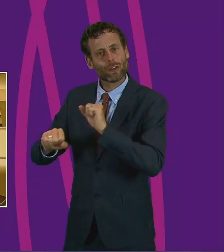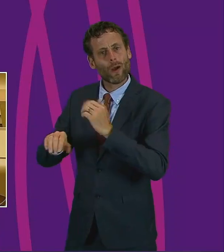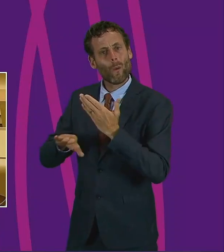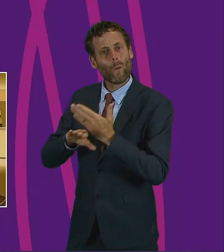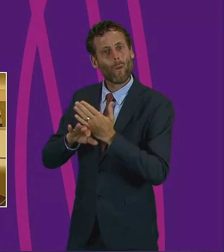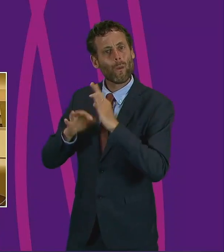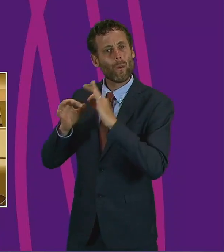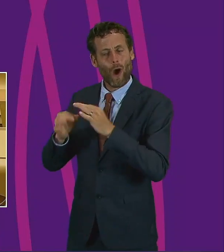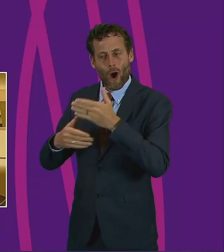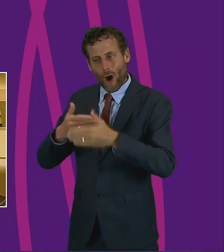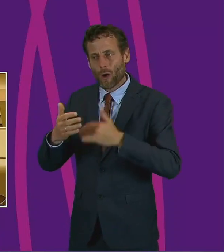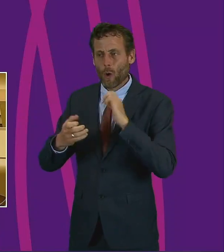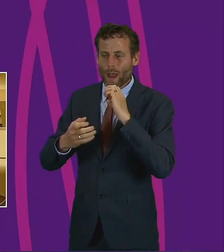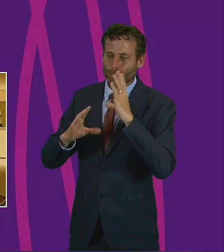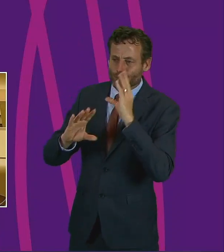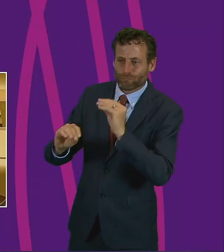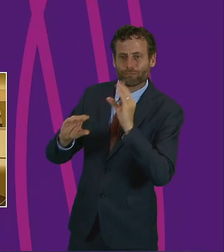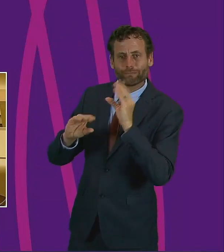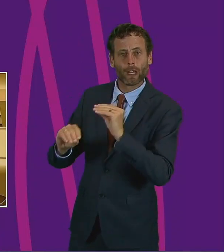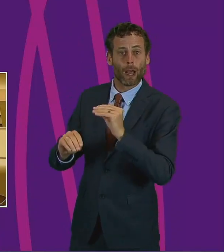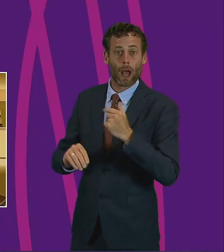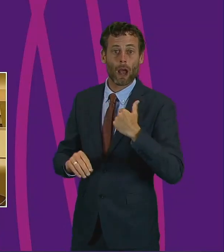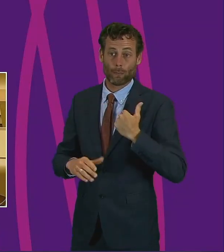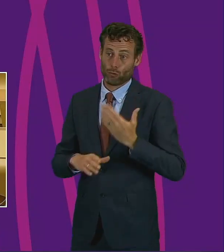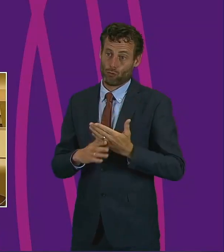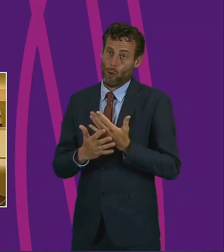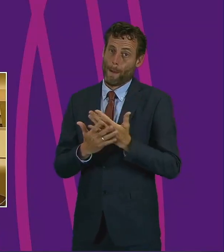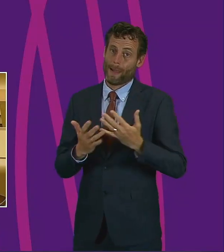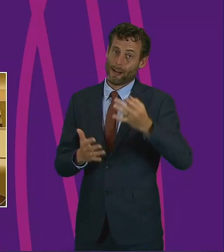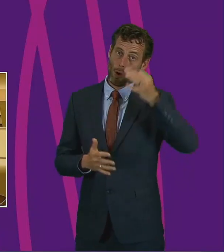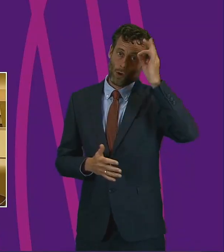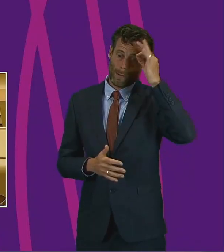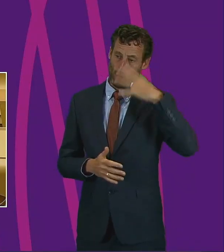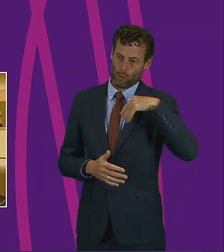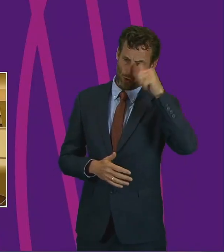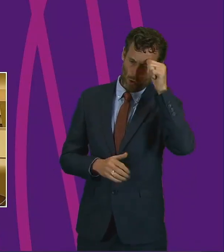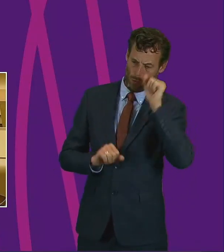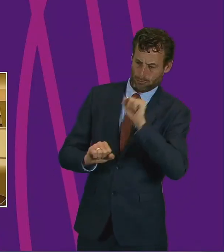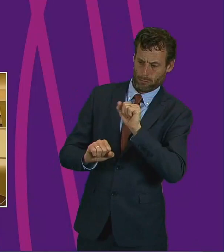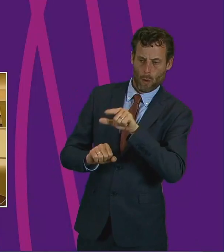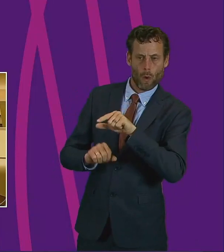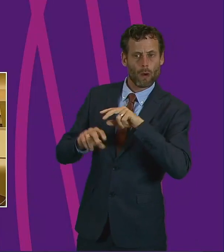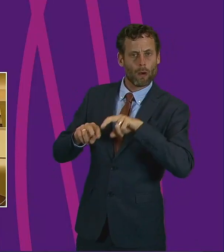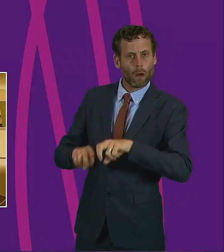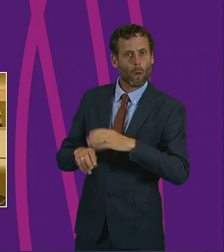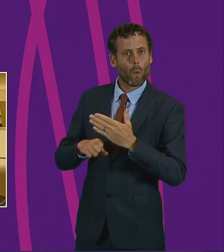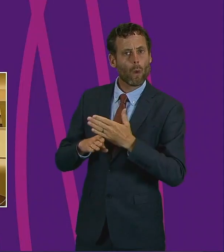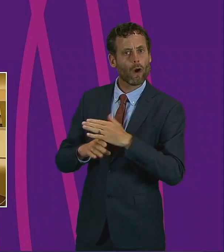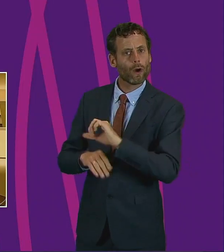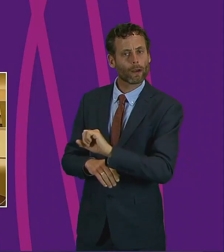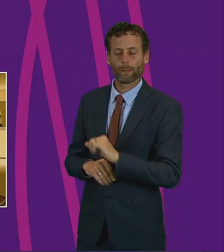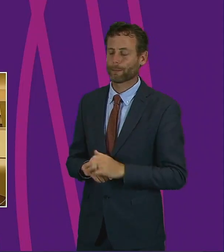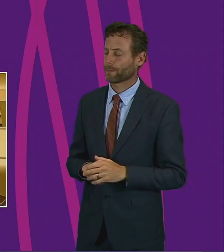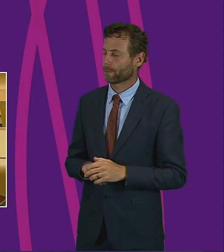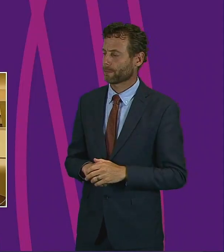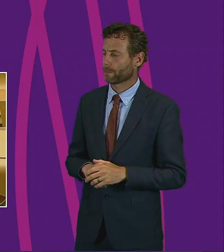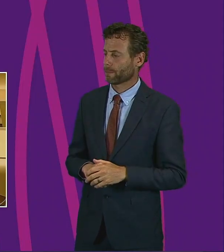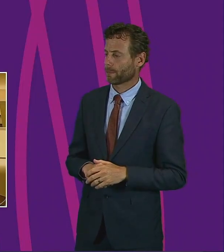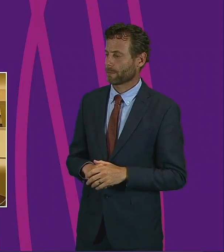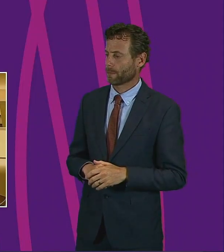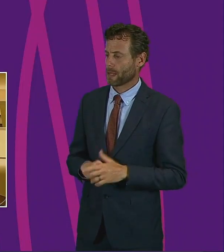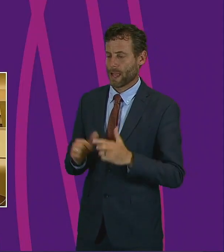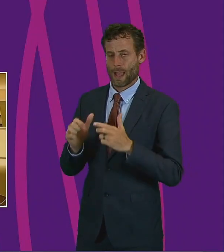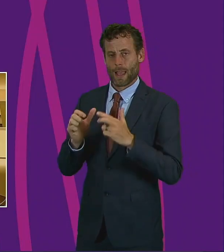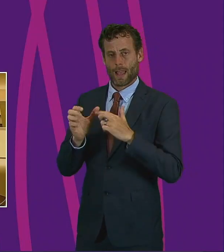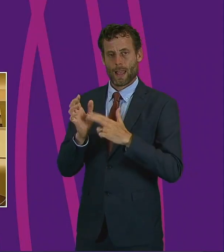and I'm sure there will be a number of committees that will also look to find out more about the board in due course. Anis Sarwar